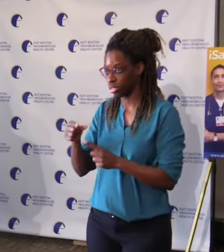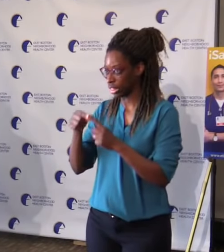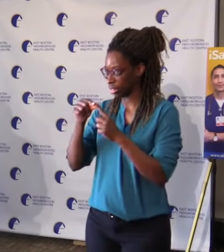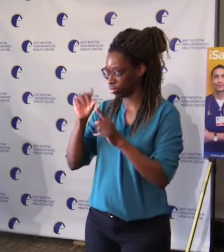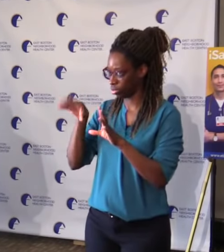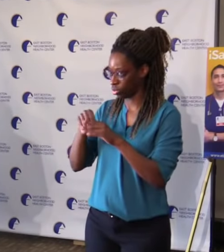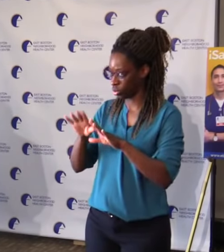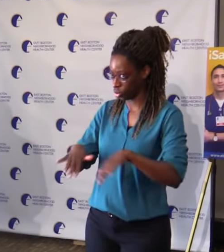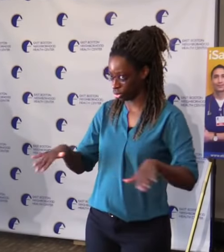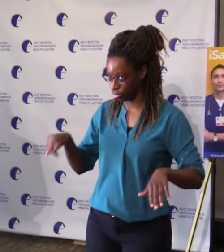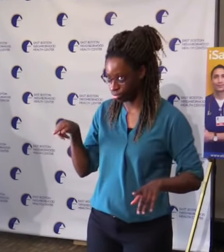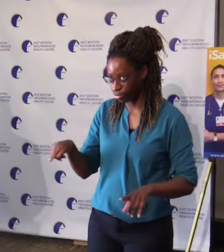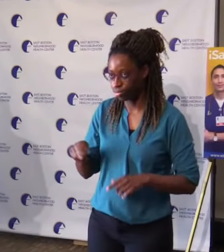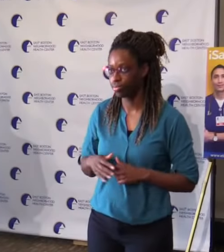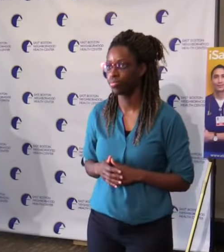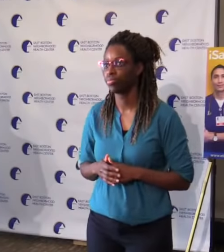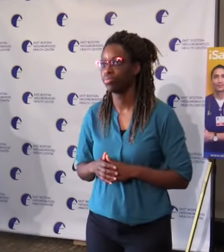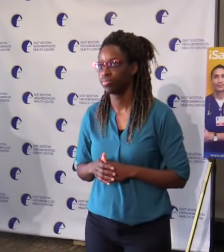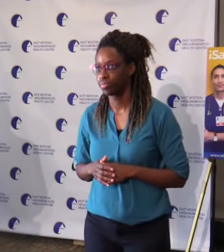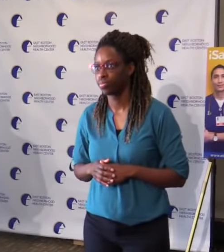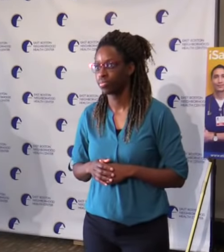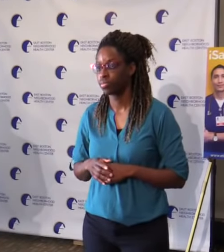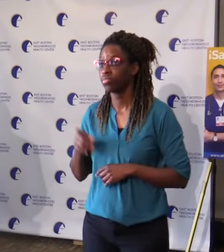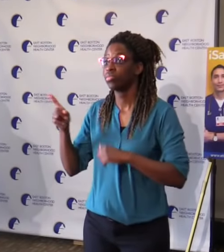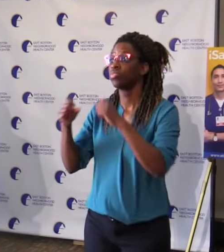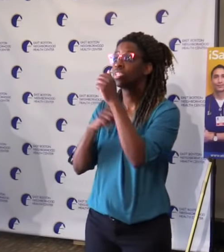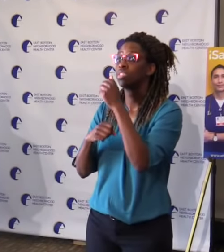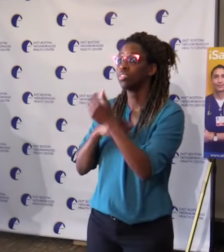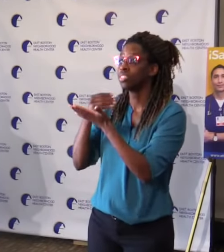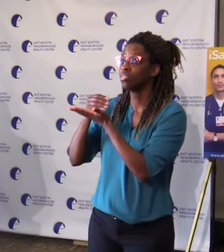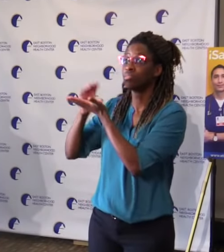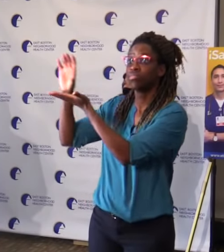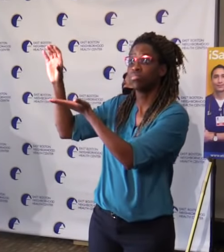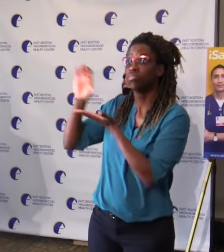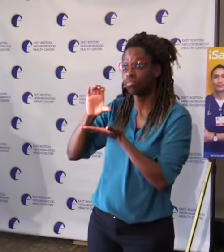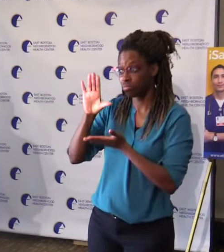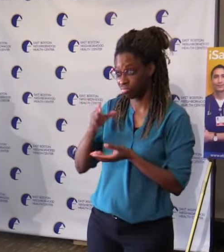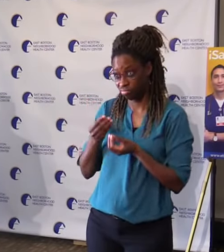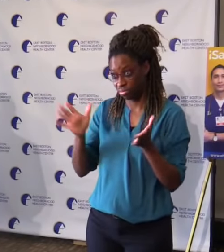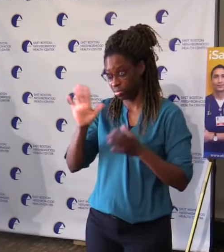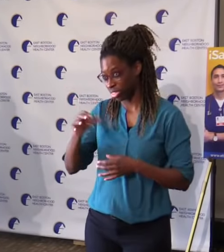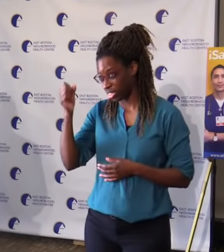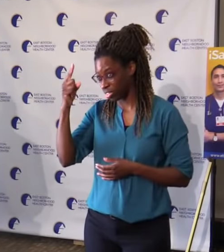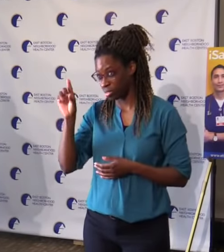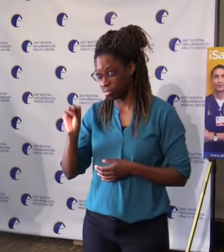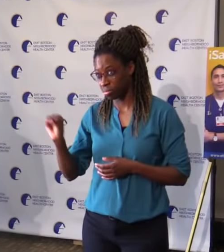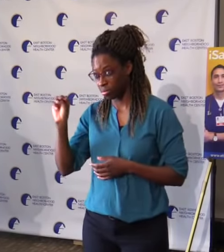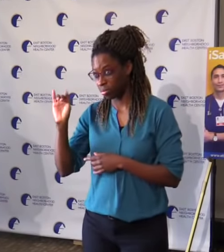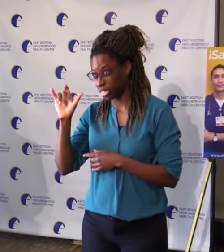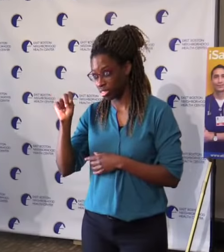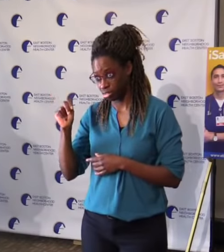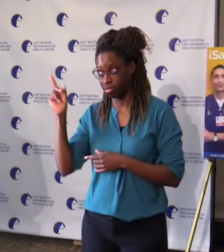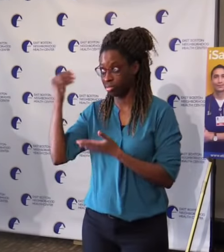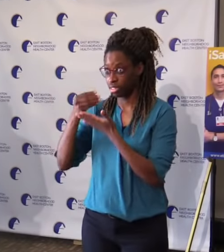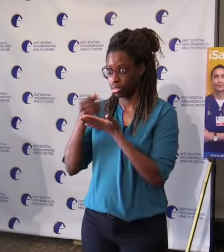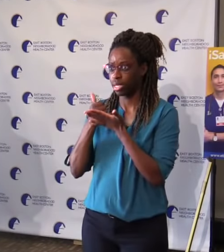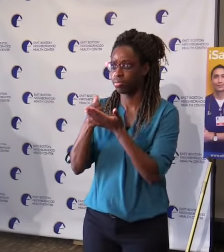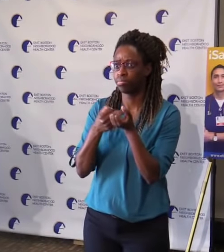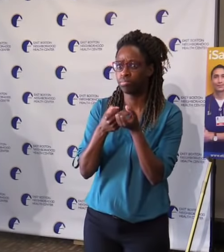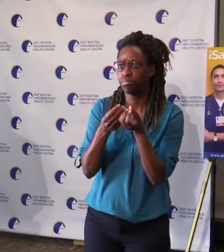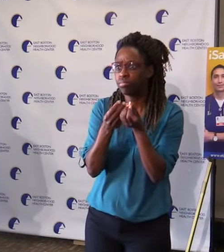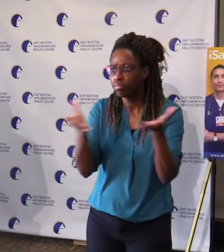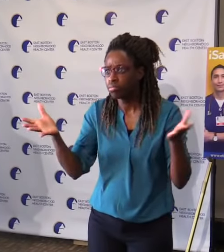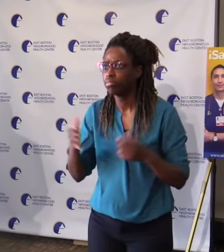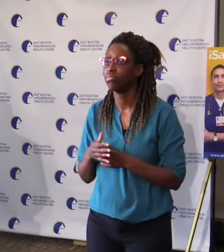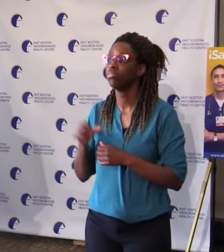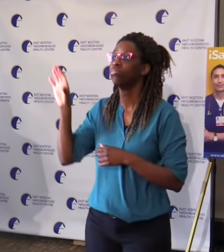million in support to organizations across the state and provided nearly 140,000 meals from our company